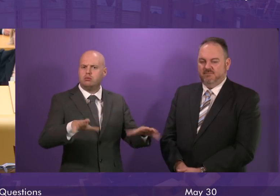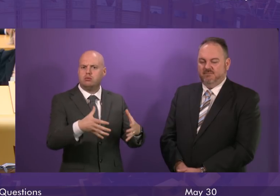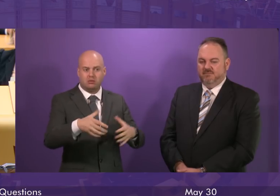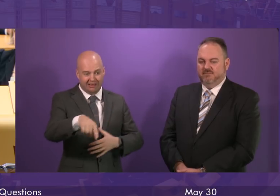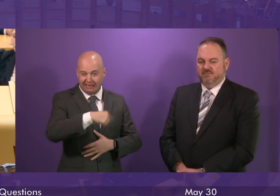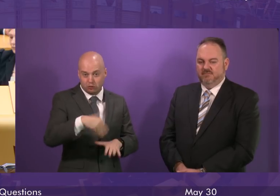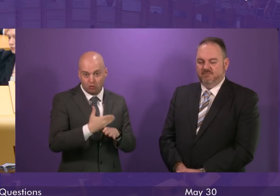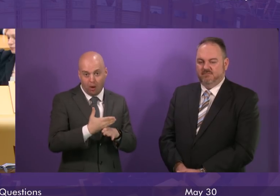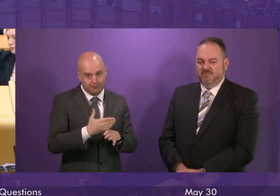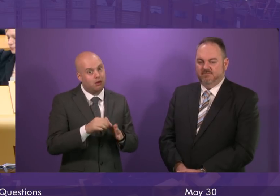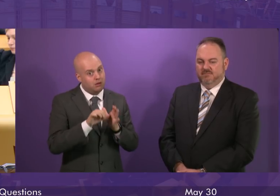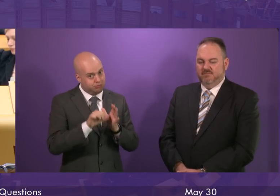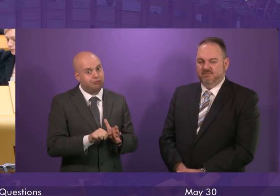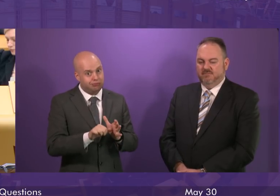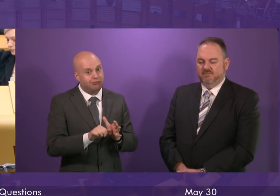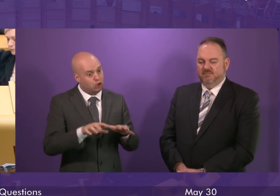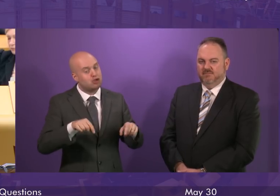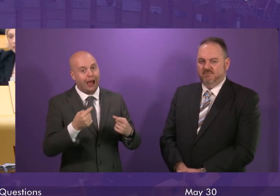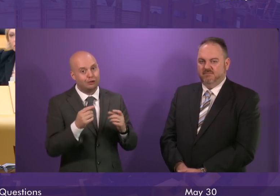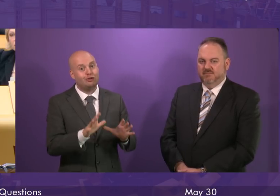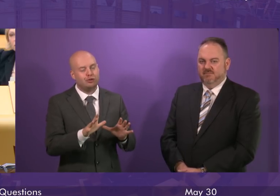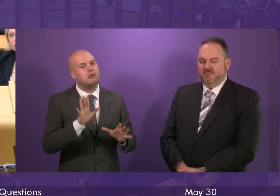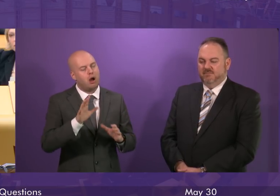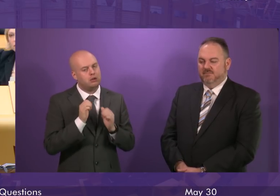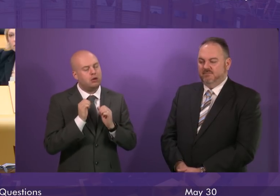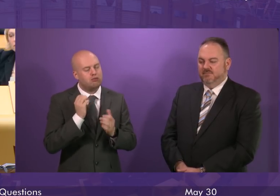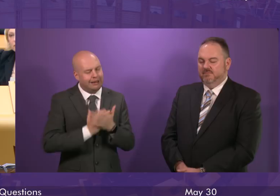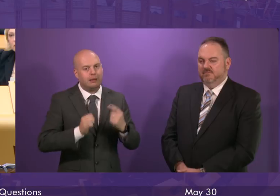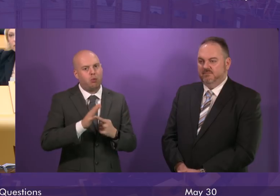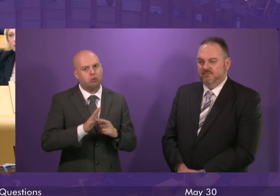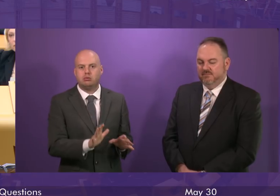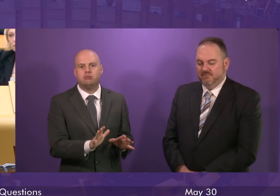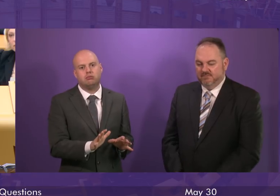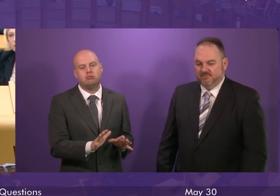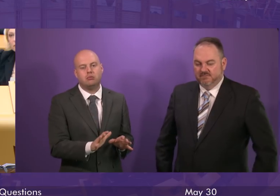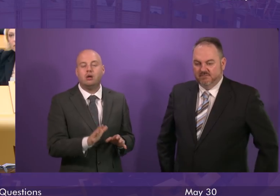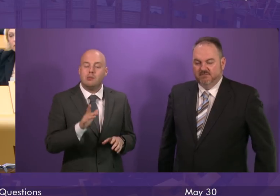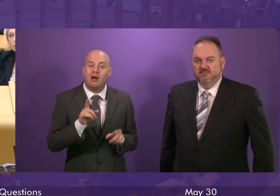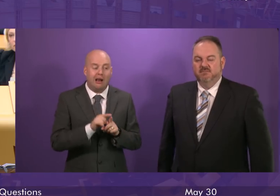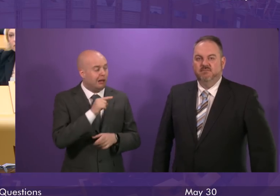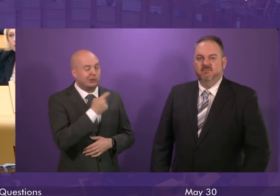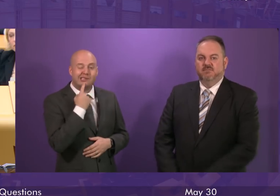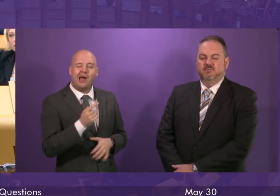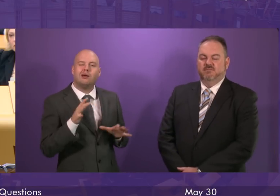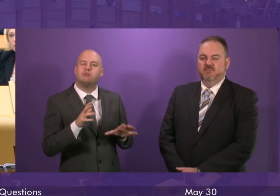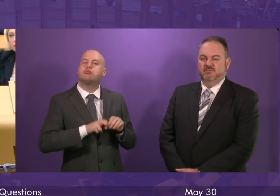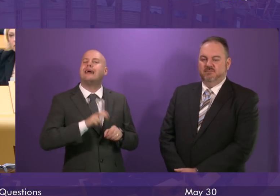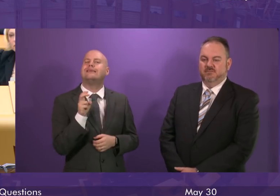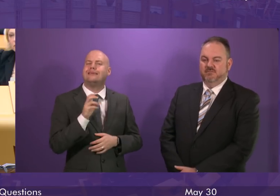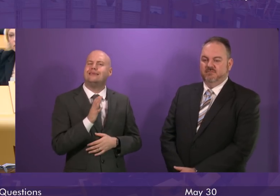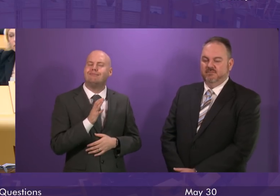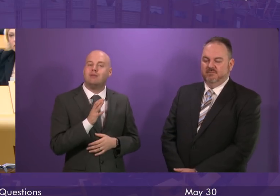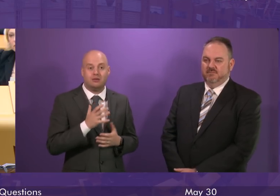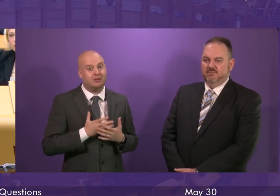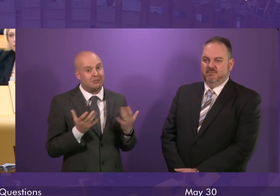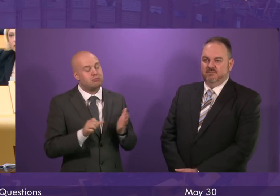and challenging job. But as Alec Rowley rightly says, Brexit is a big issue here and if you talk to any